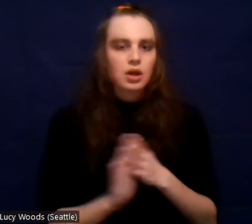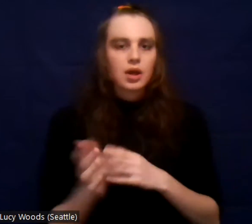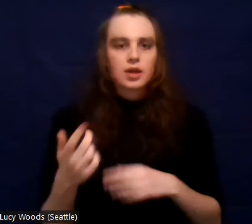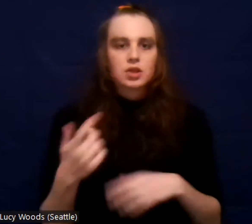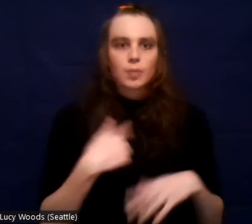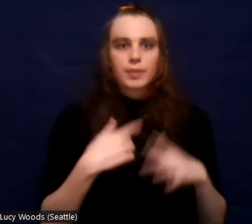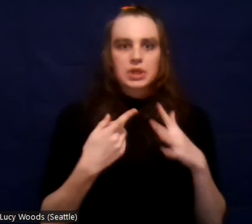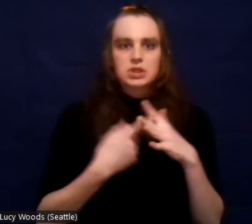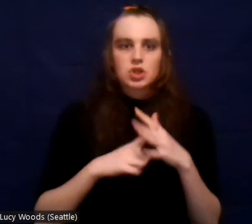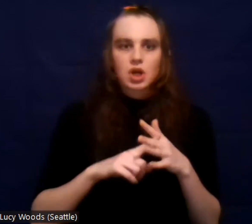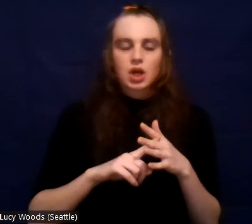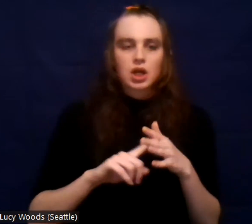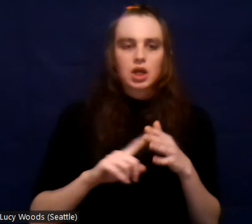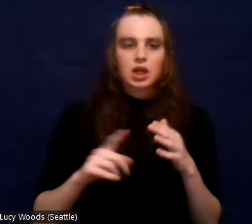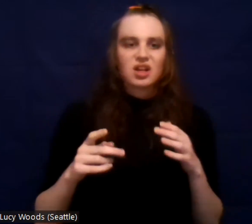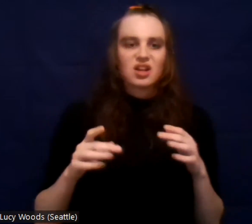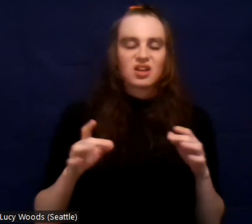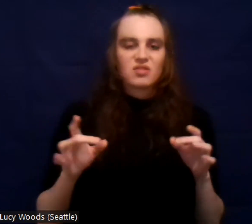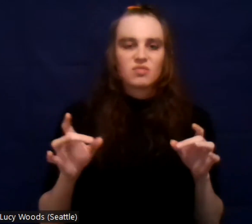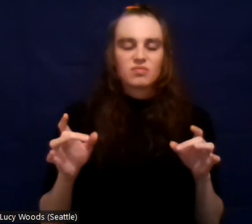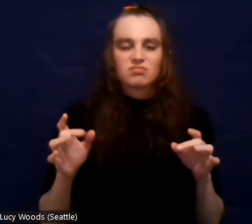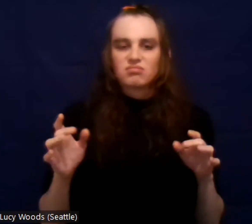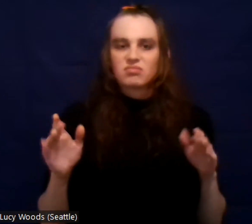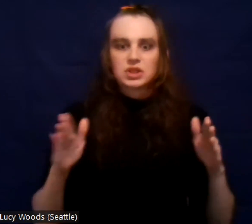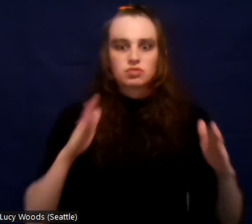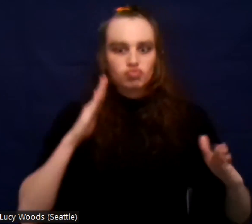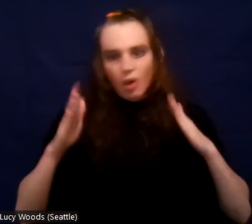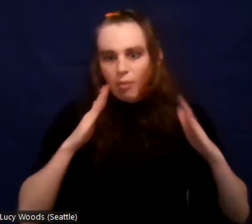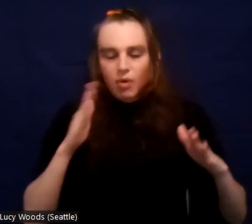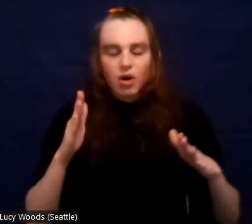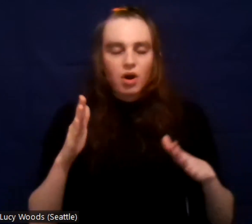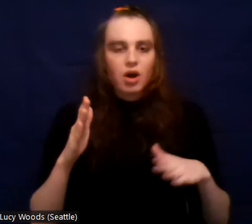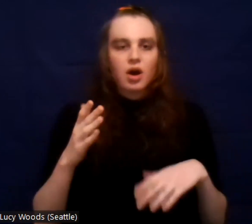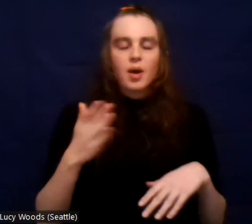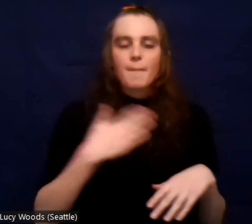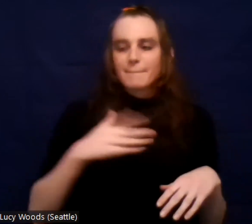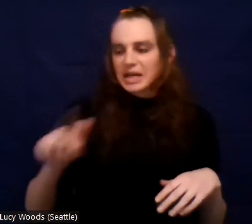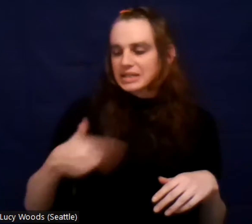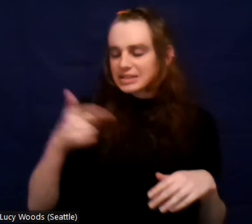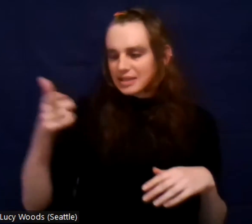possible. Anything my stepfather told me to do, I did the opposite.